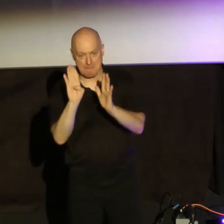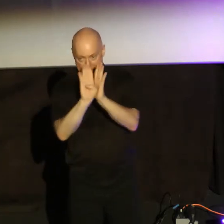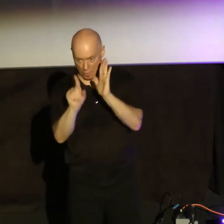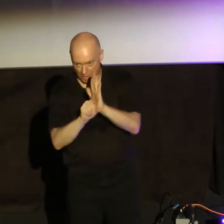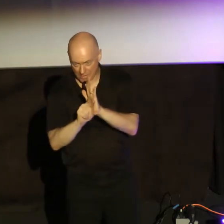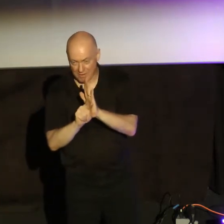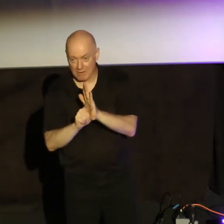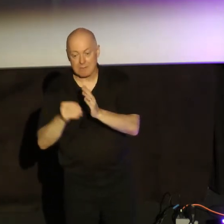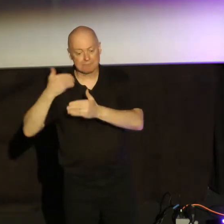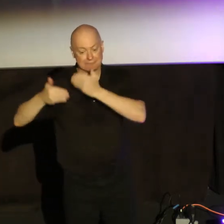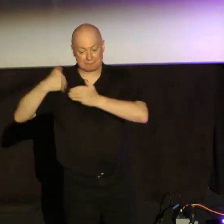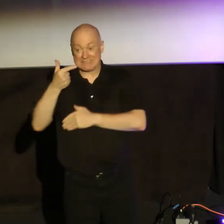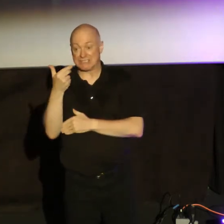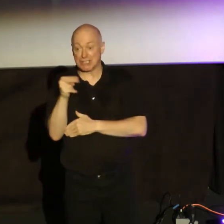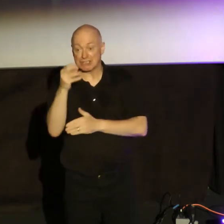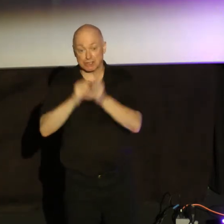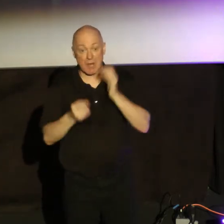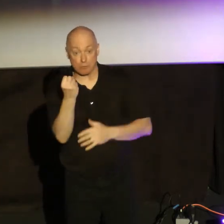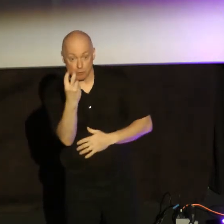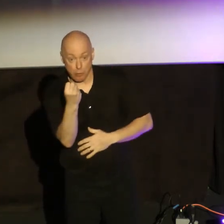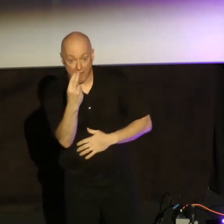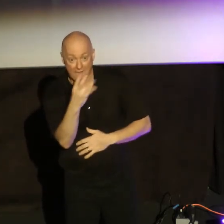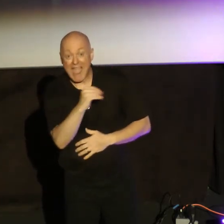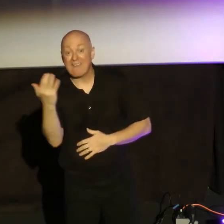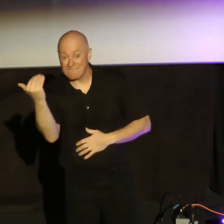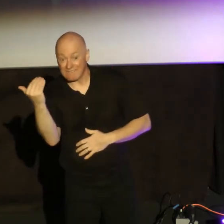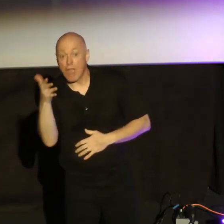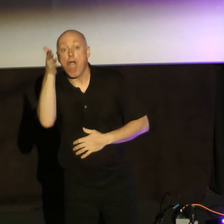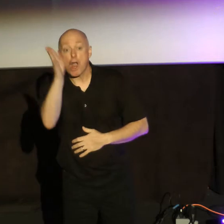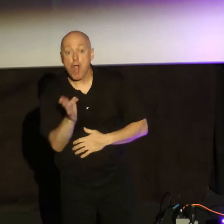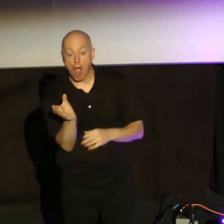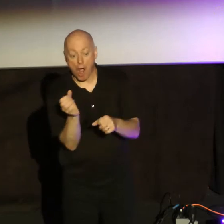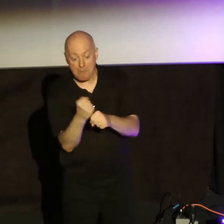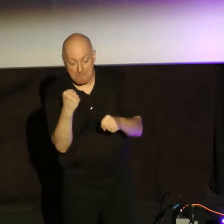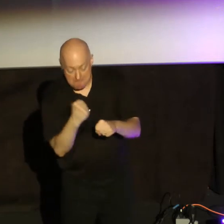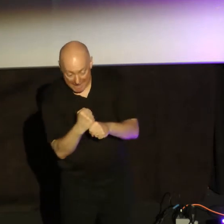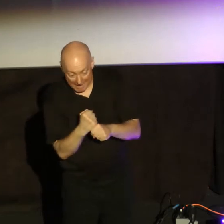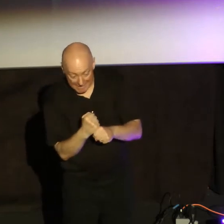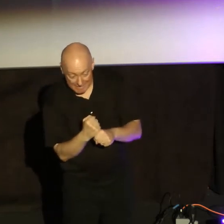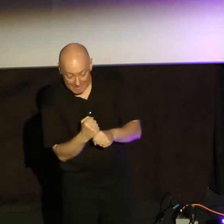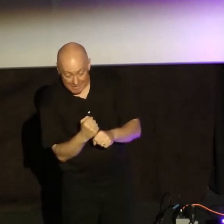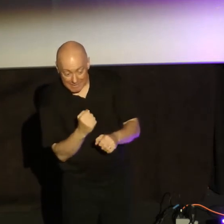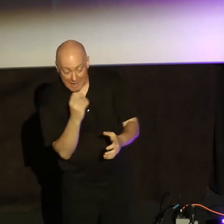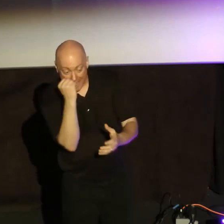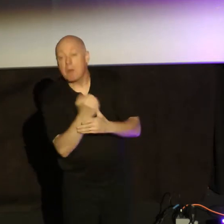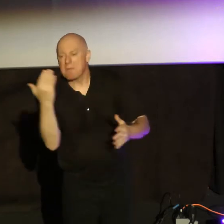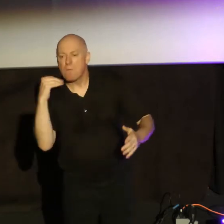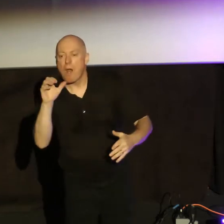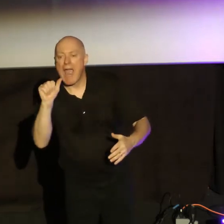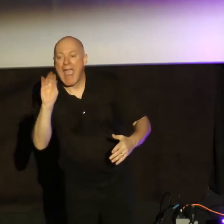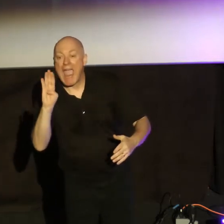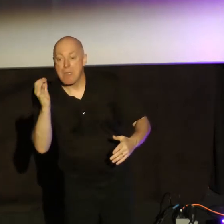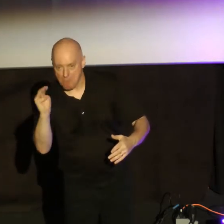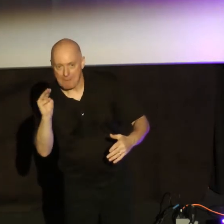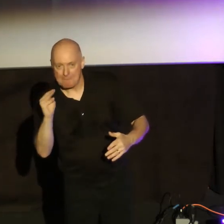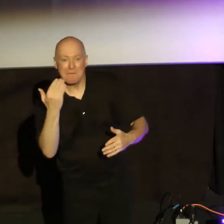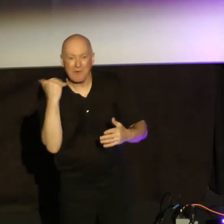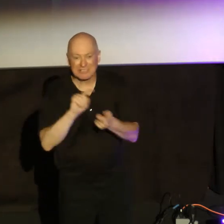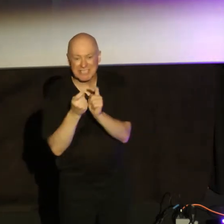Back in Genesis 12 and 15, God made Abraham. He used to be called Abram back then, though. he